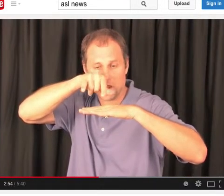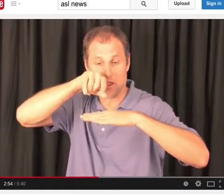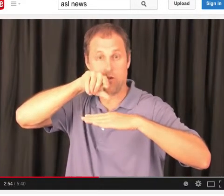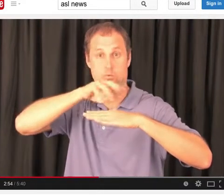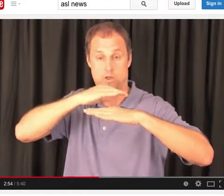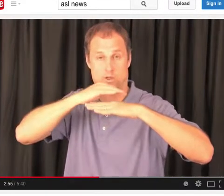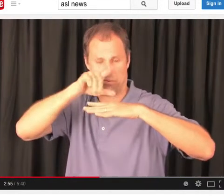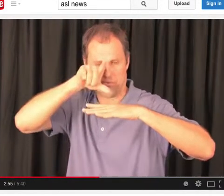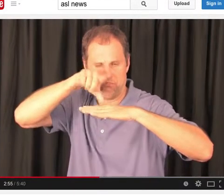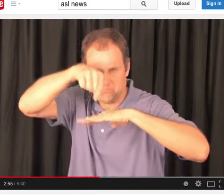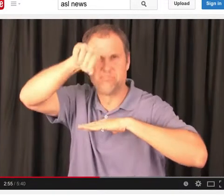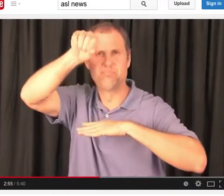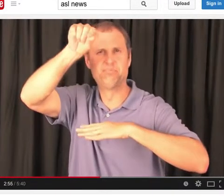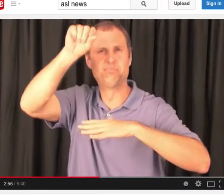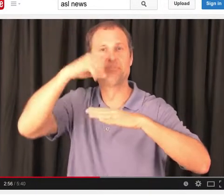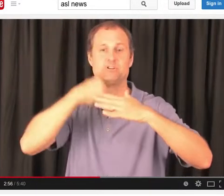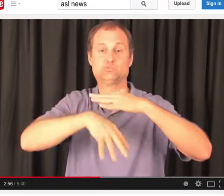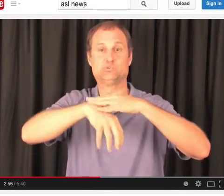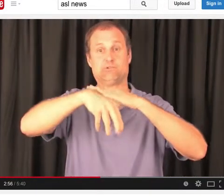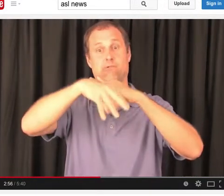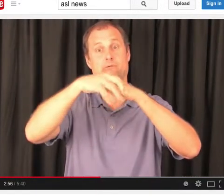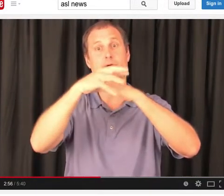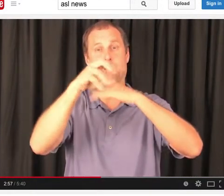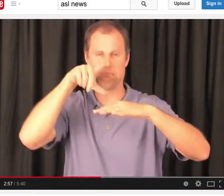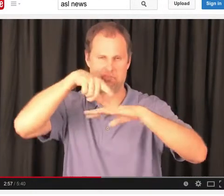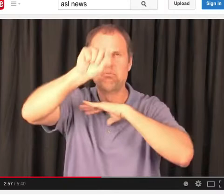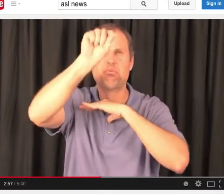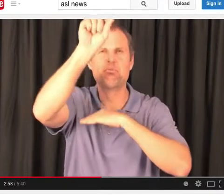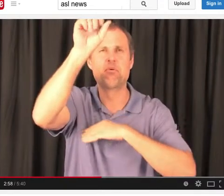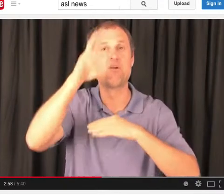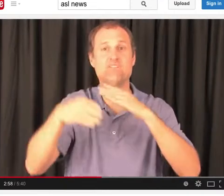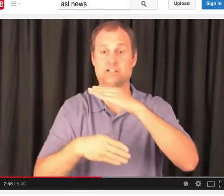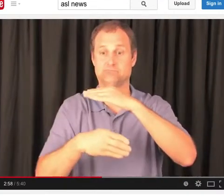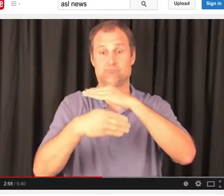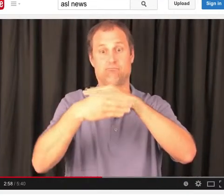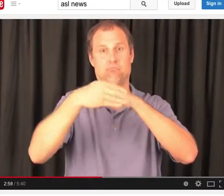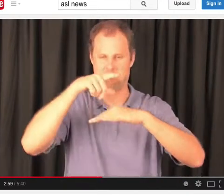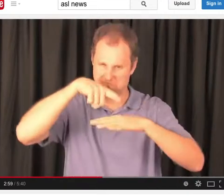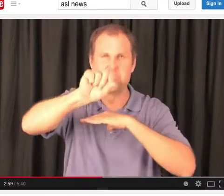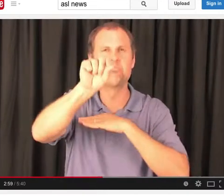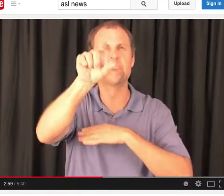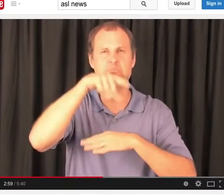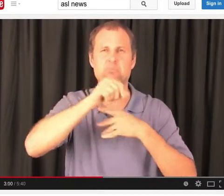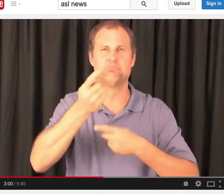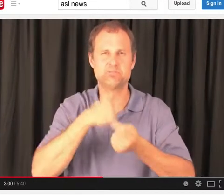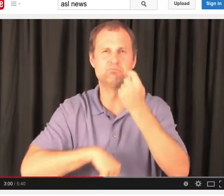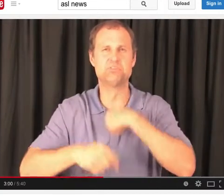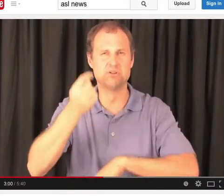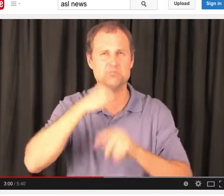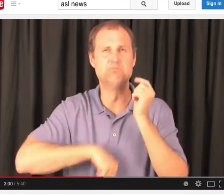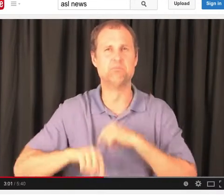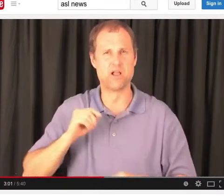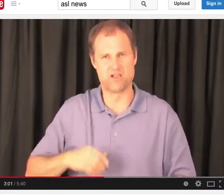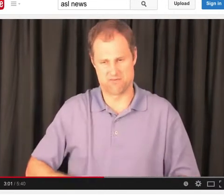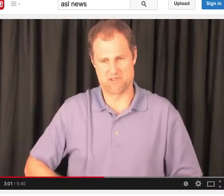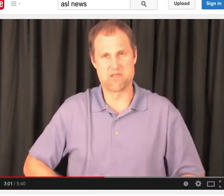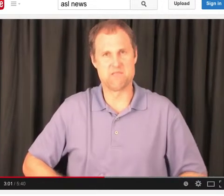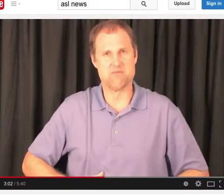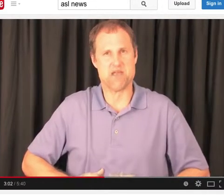Albatrosses, when they gather food, they don't dive for their food. They simply glide or fly along the ocean's surface and pluck the food out